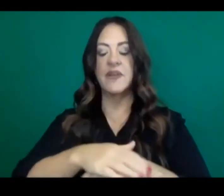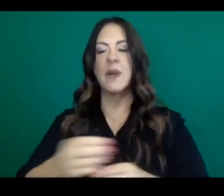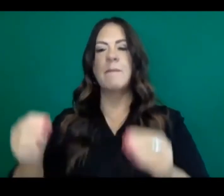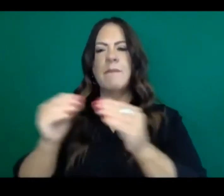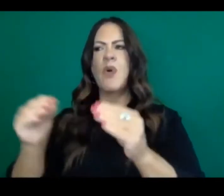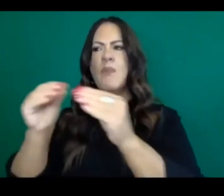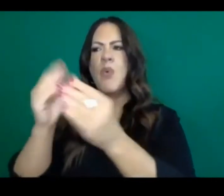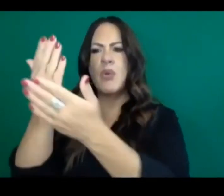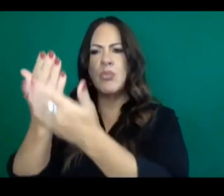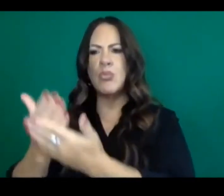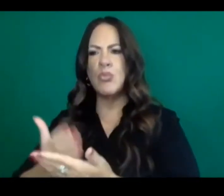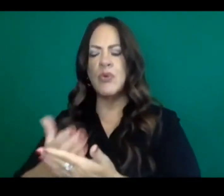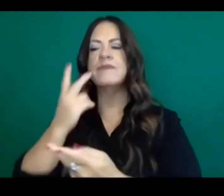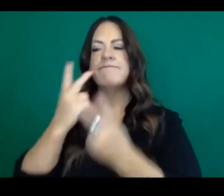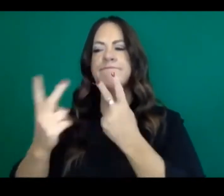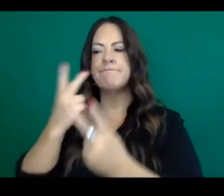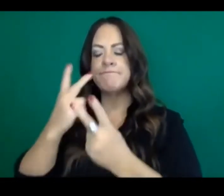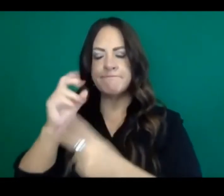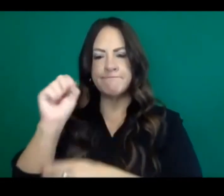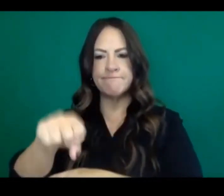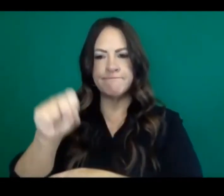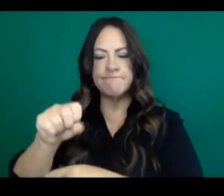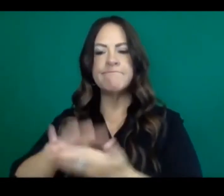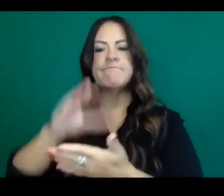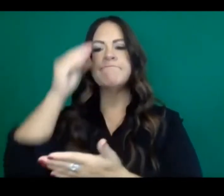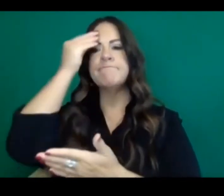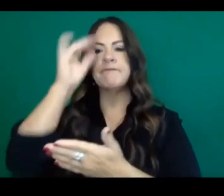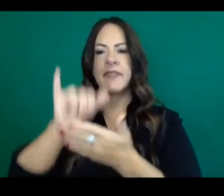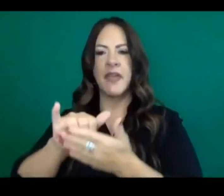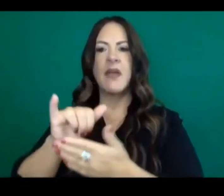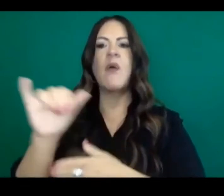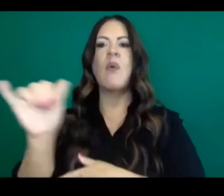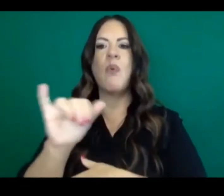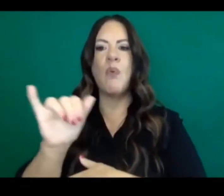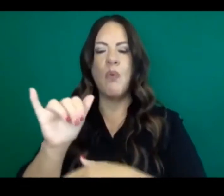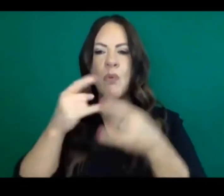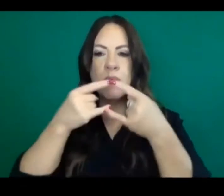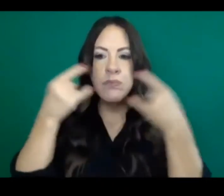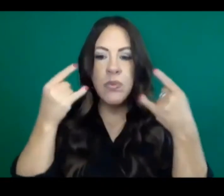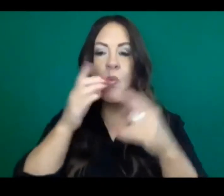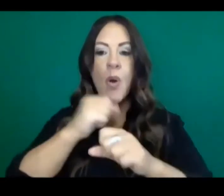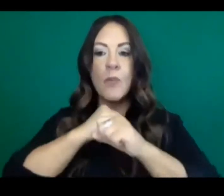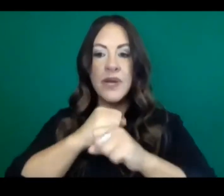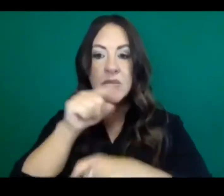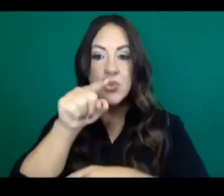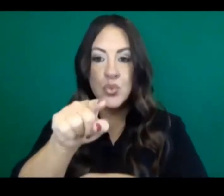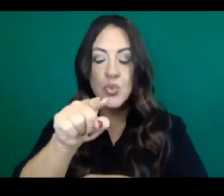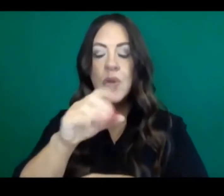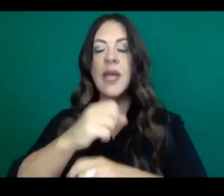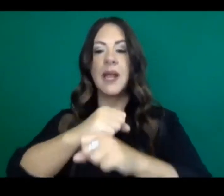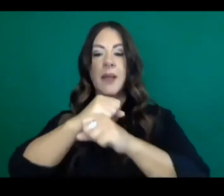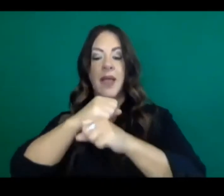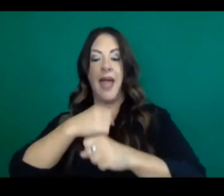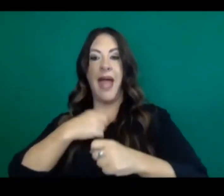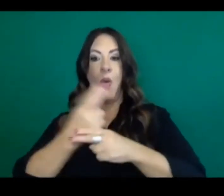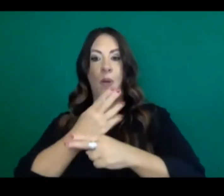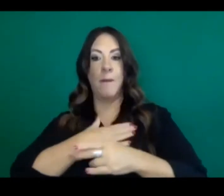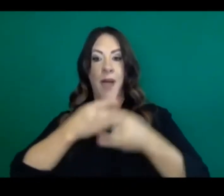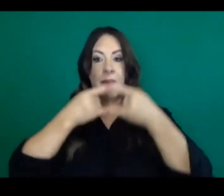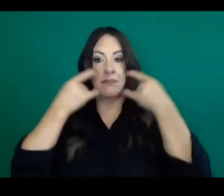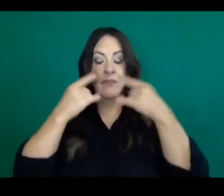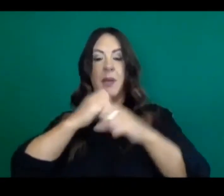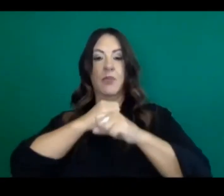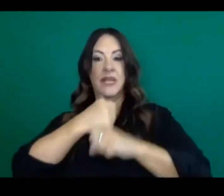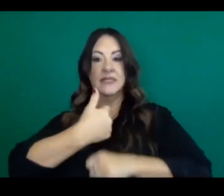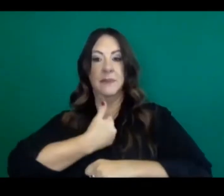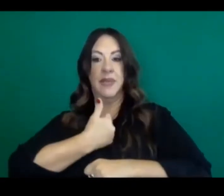evolving around this. And we are learning more and more that again, not only does your mask protect you, my mask protects me, and we're all protecting each other